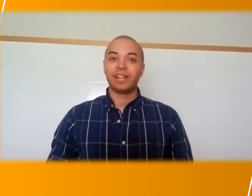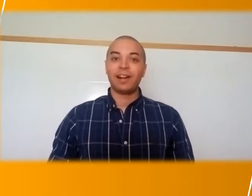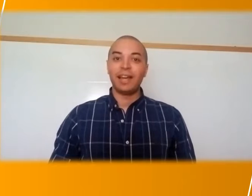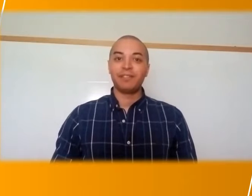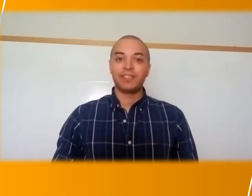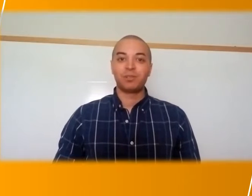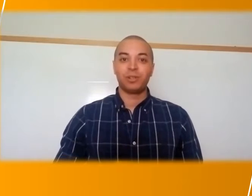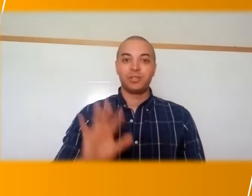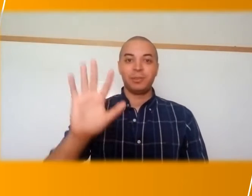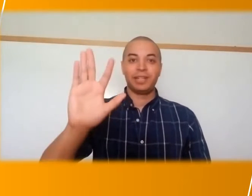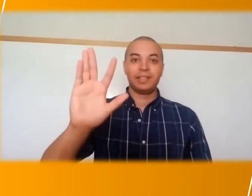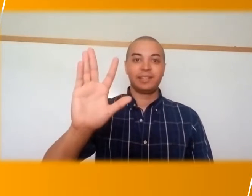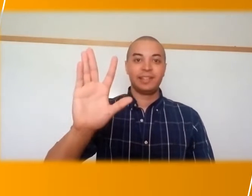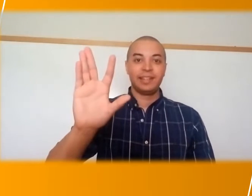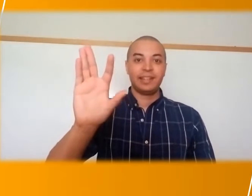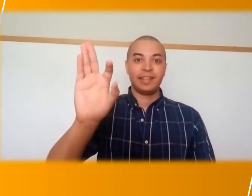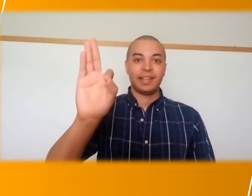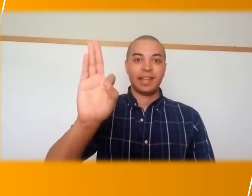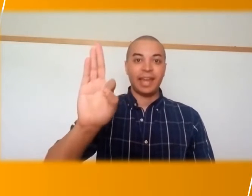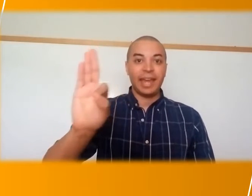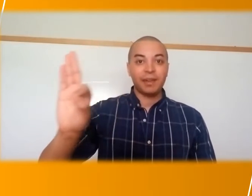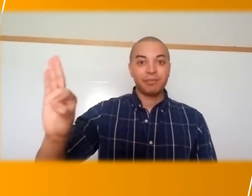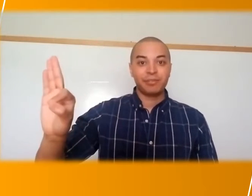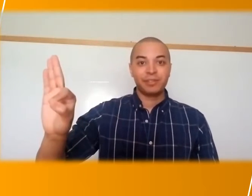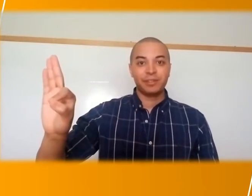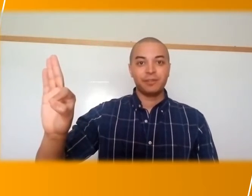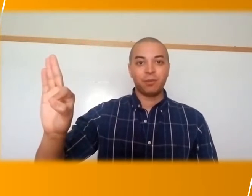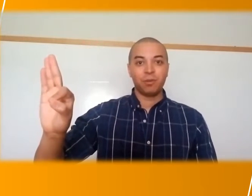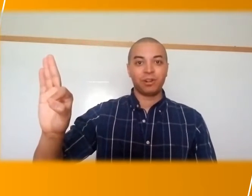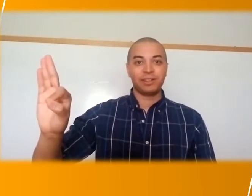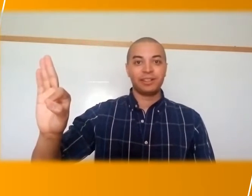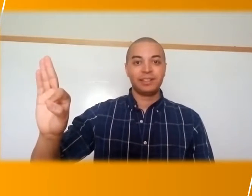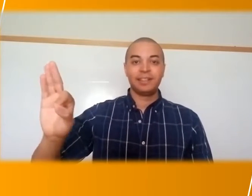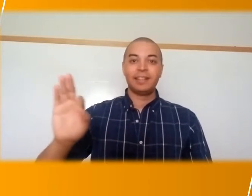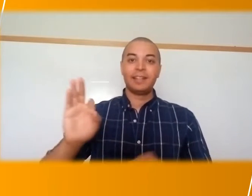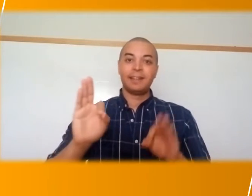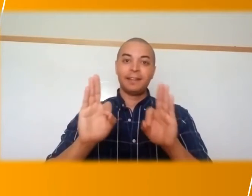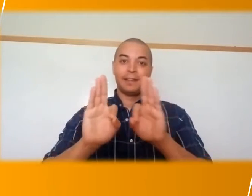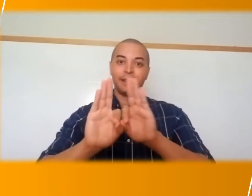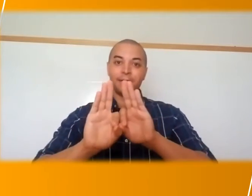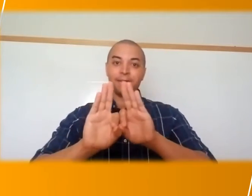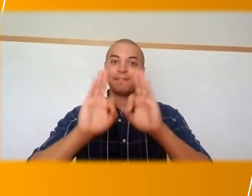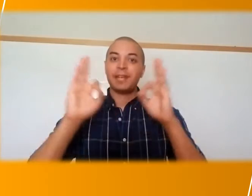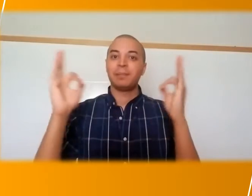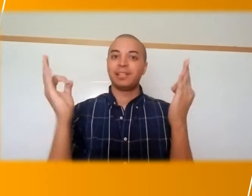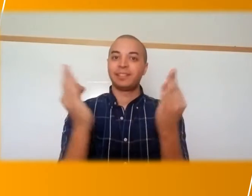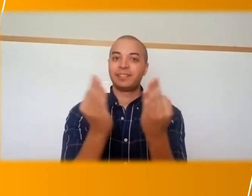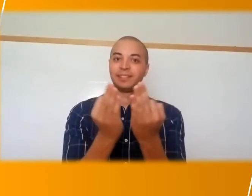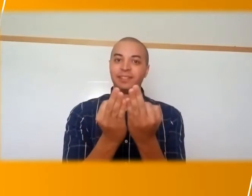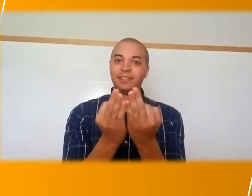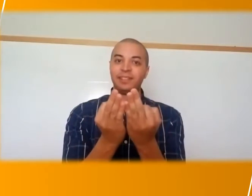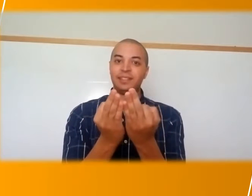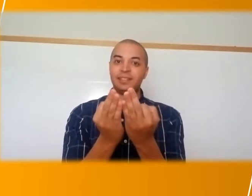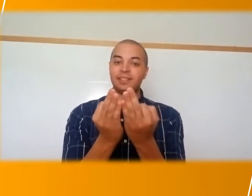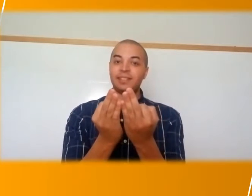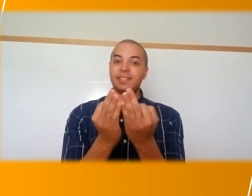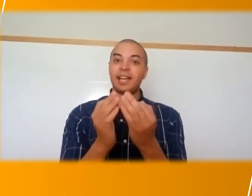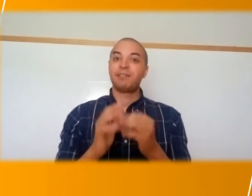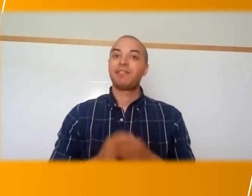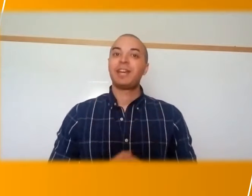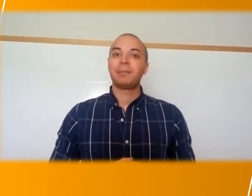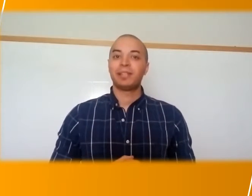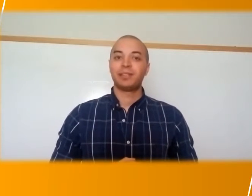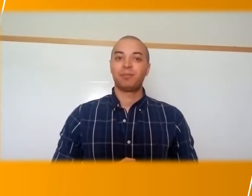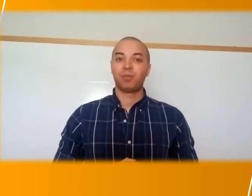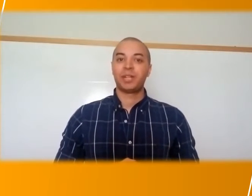word for letter F is going to be F for family. To